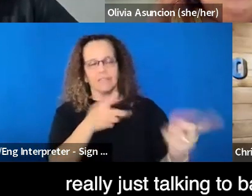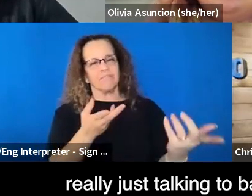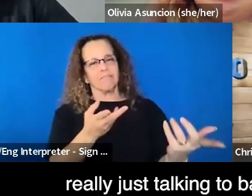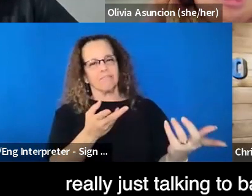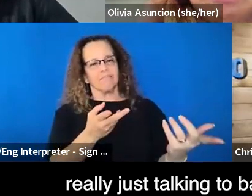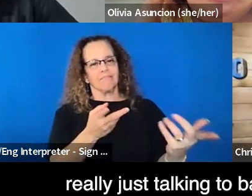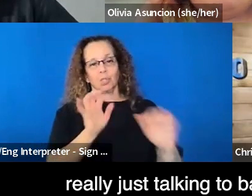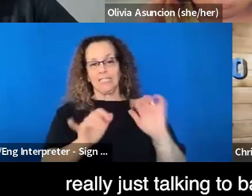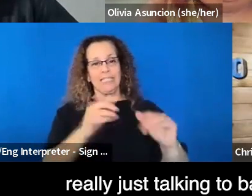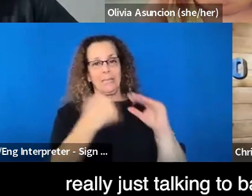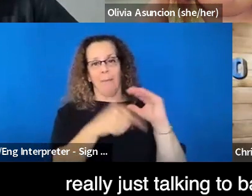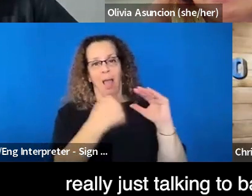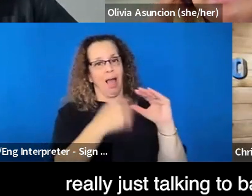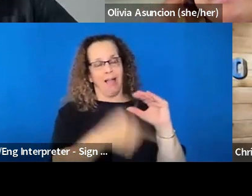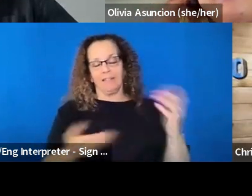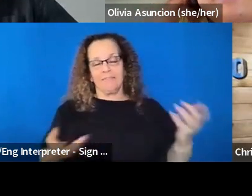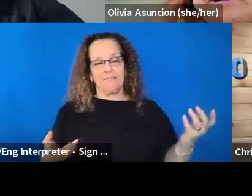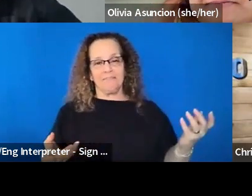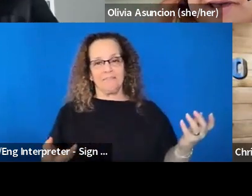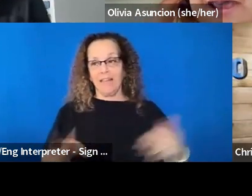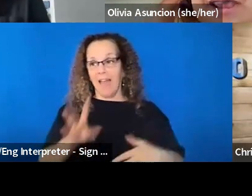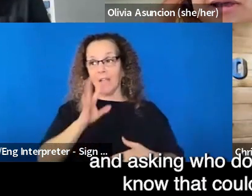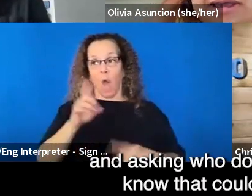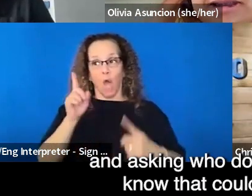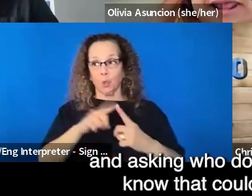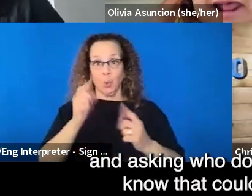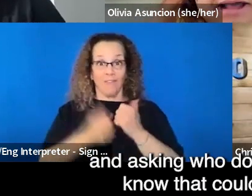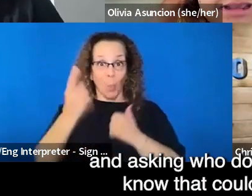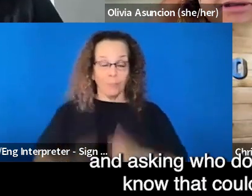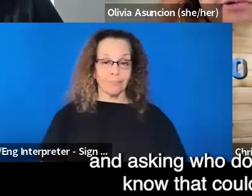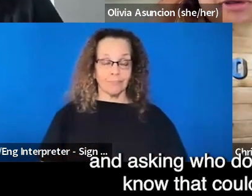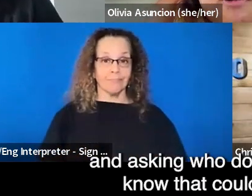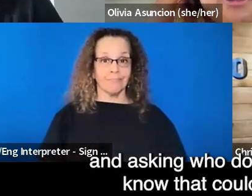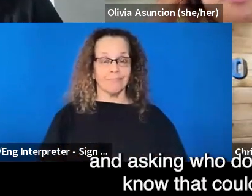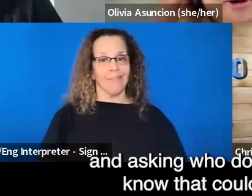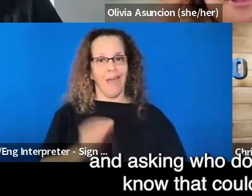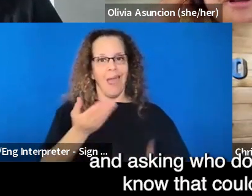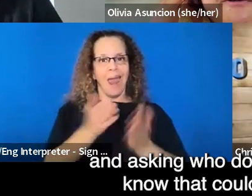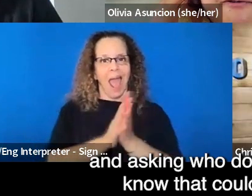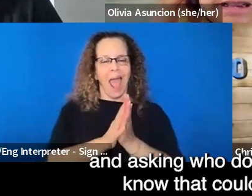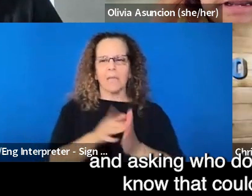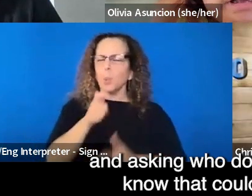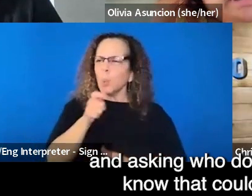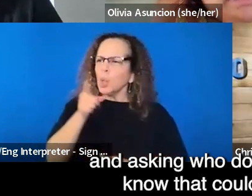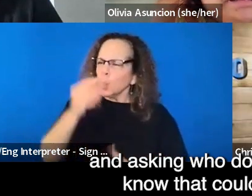talking to basically everyone, um, and, and asking who do, who do you know that could fit in this,